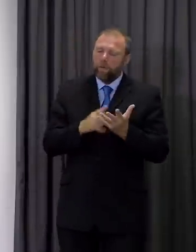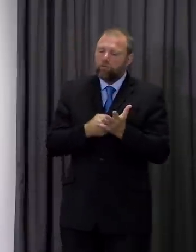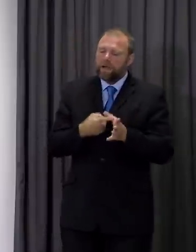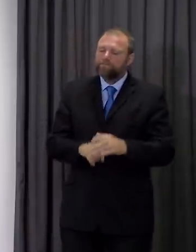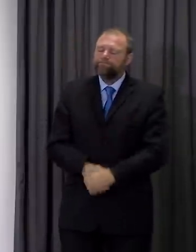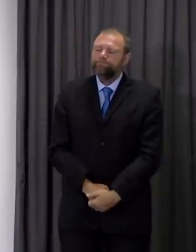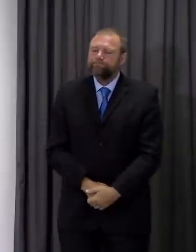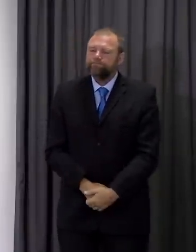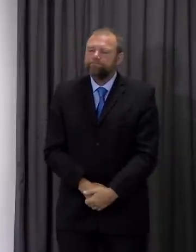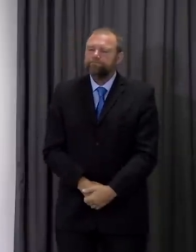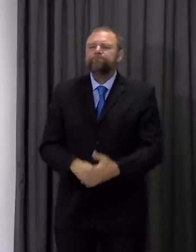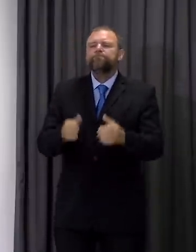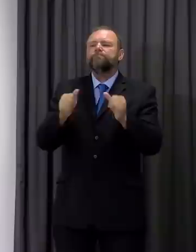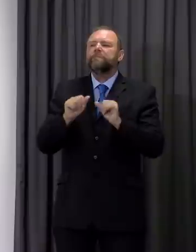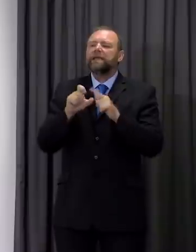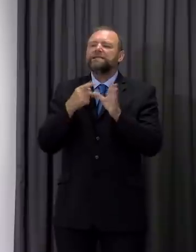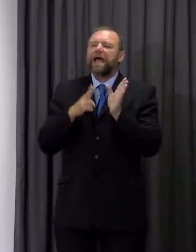Dan Bevan from LBC.